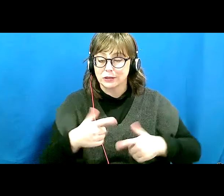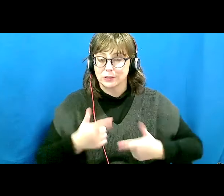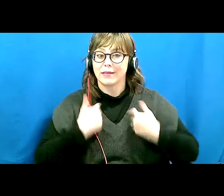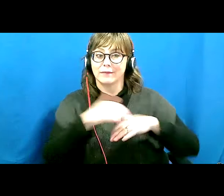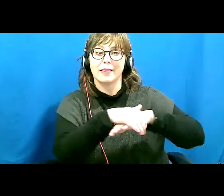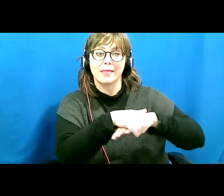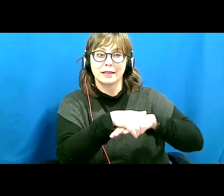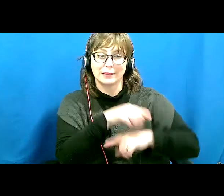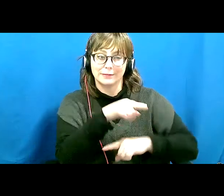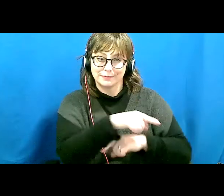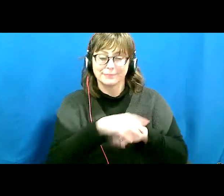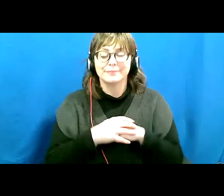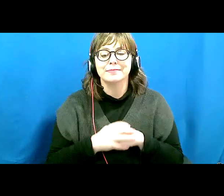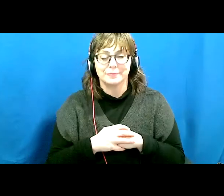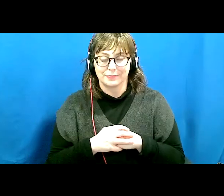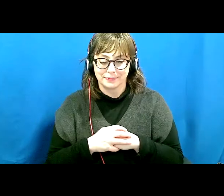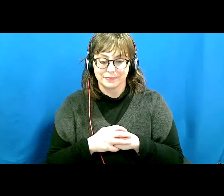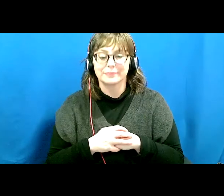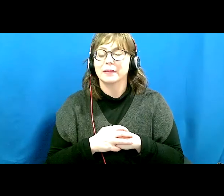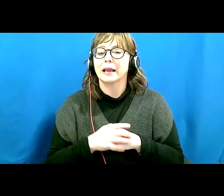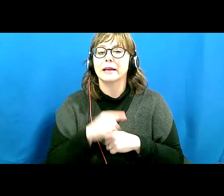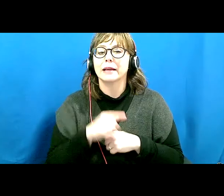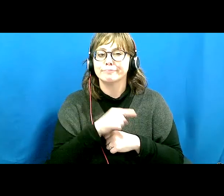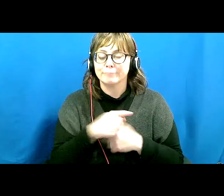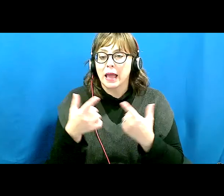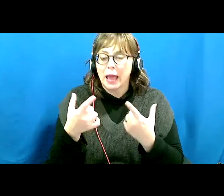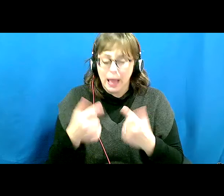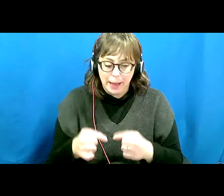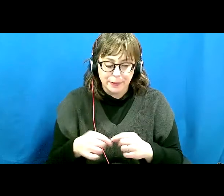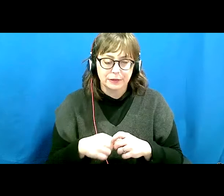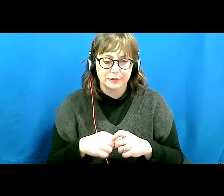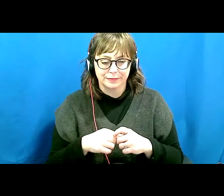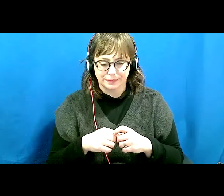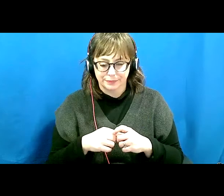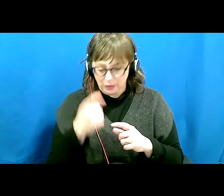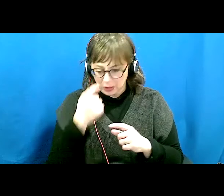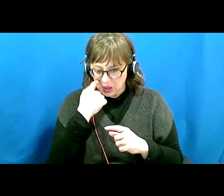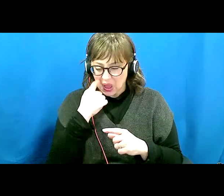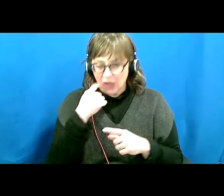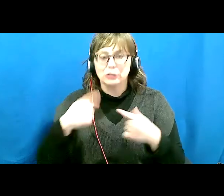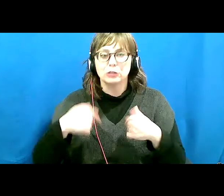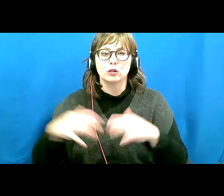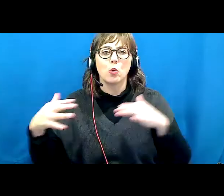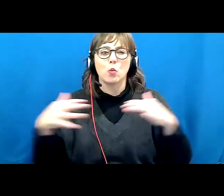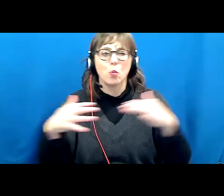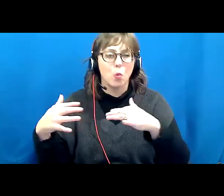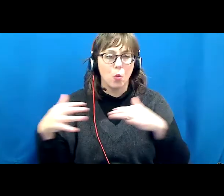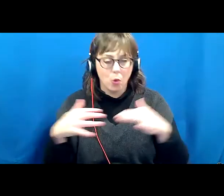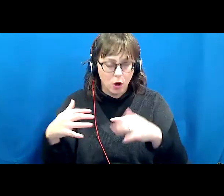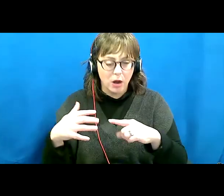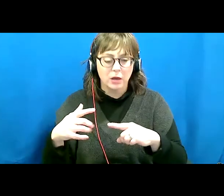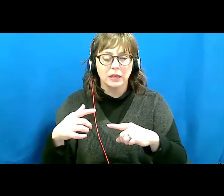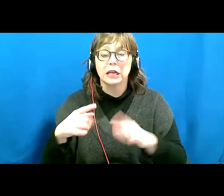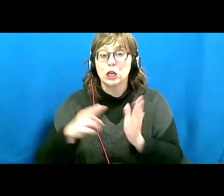She got a fever in the Crimean War where she started